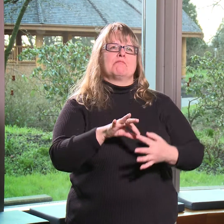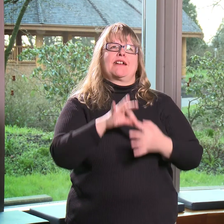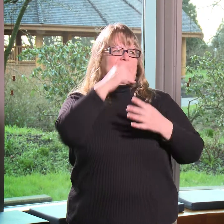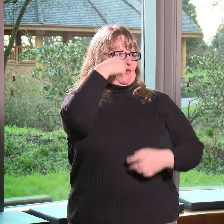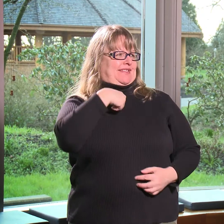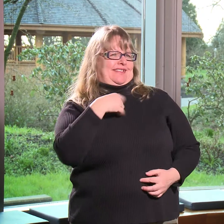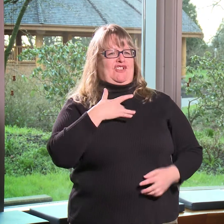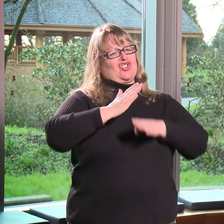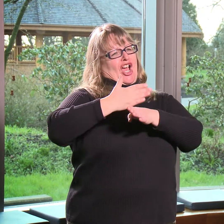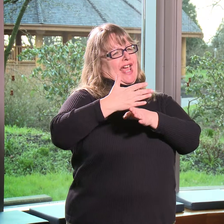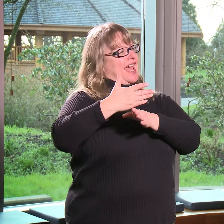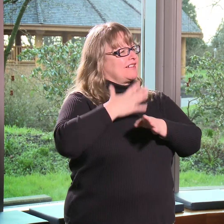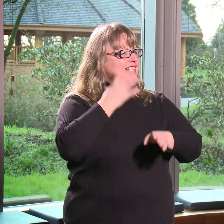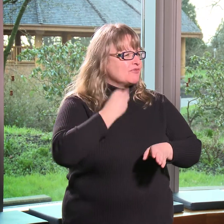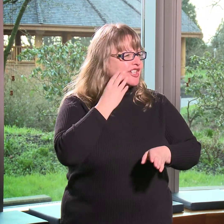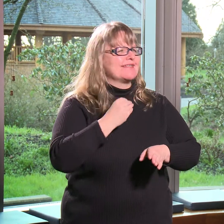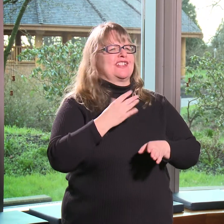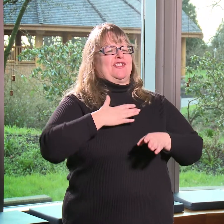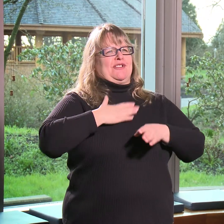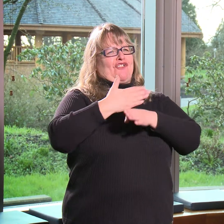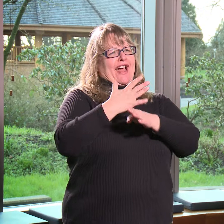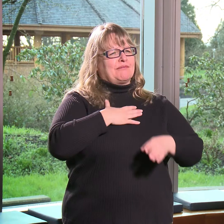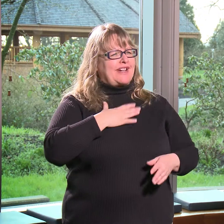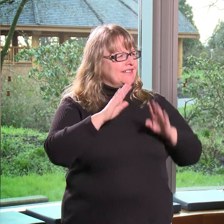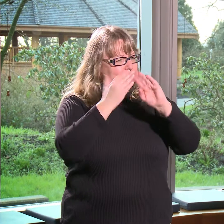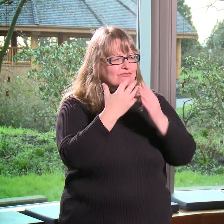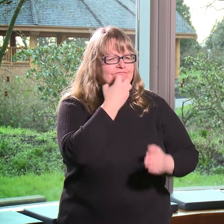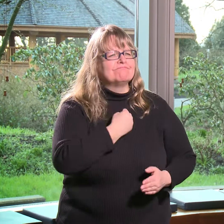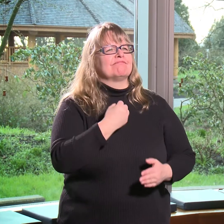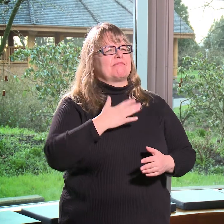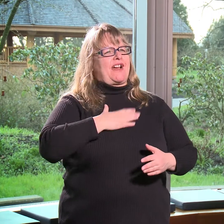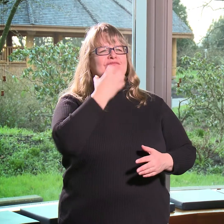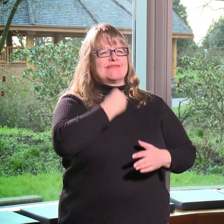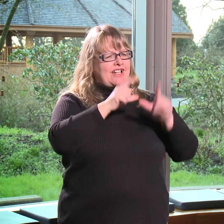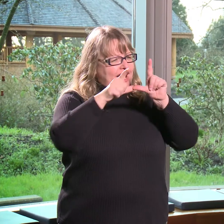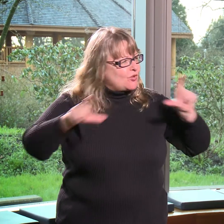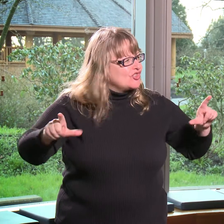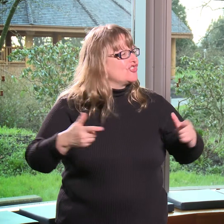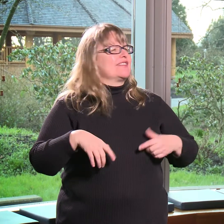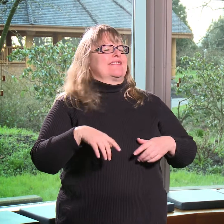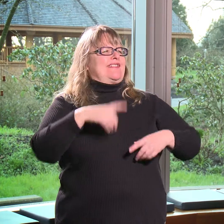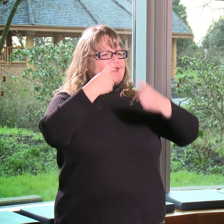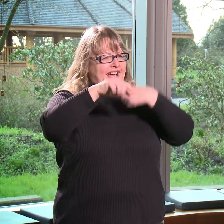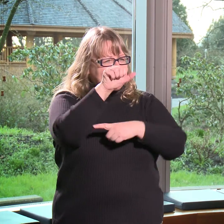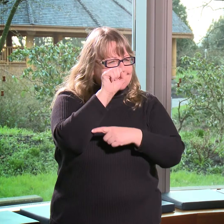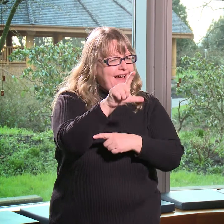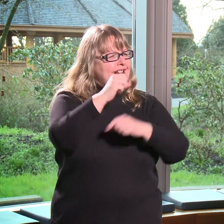to give people the opportunity to connect the hearing and Deaf worlds. It's given me the opportunity to share my community, my values, my experiences